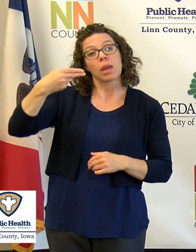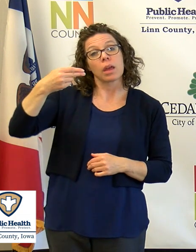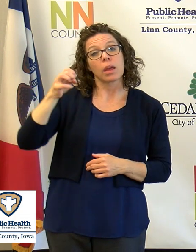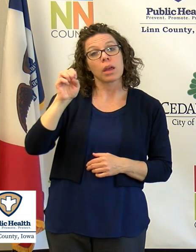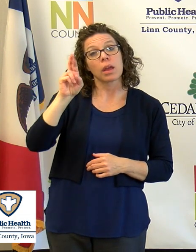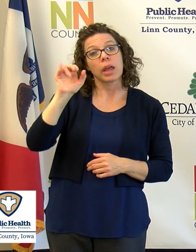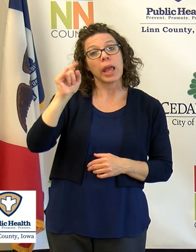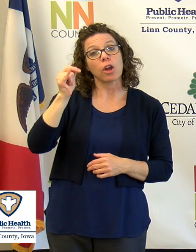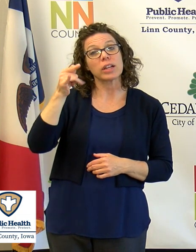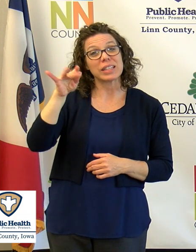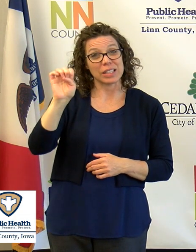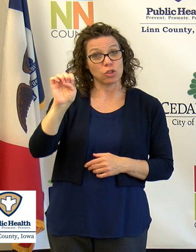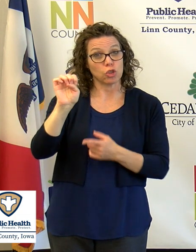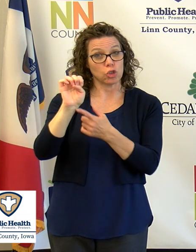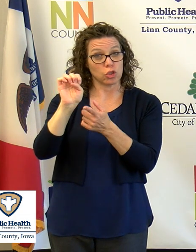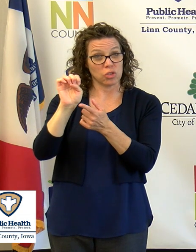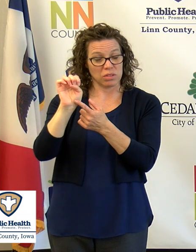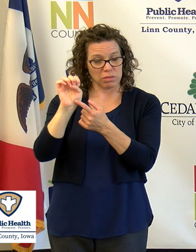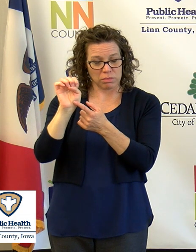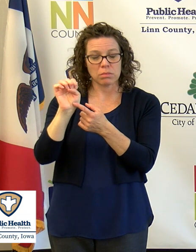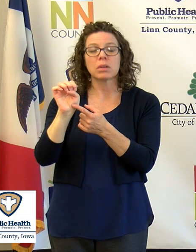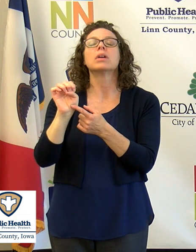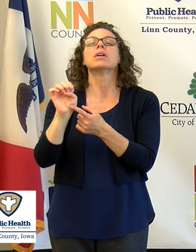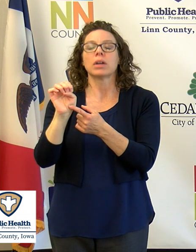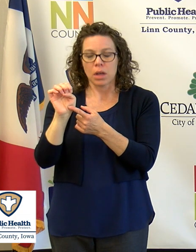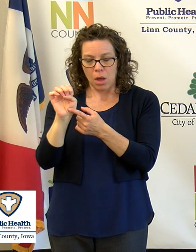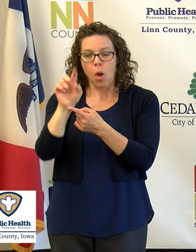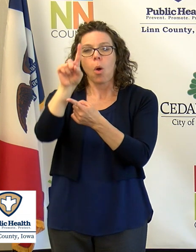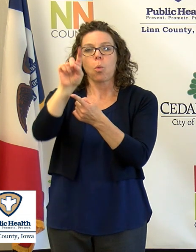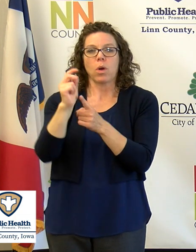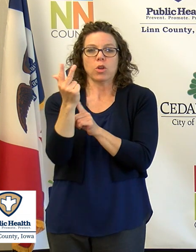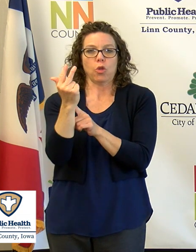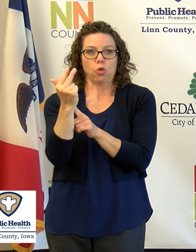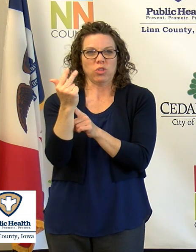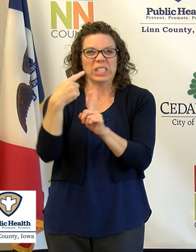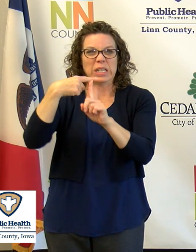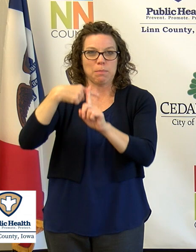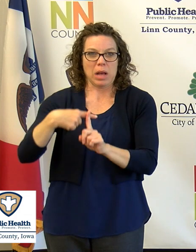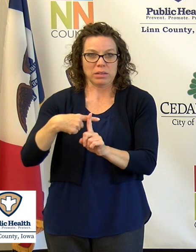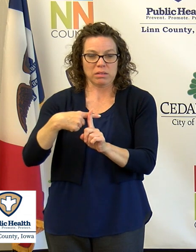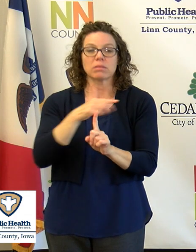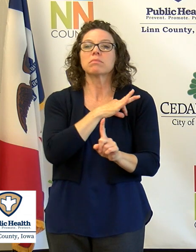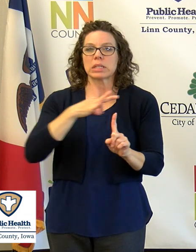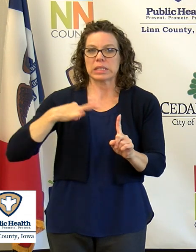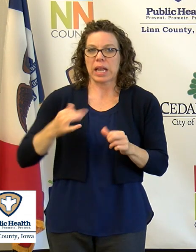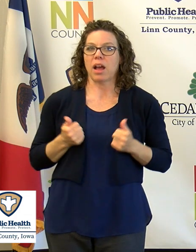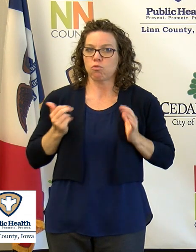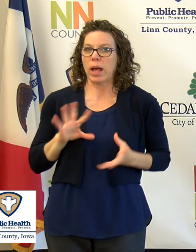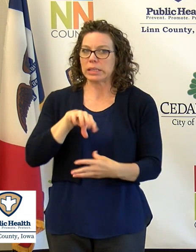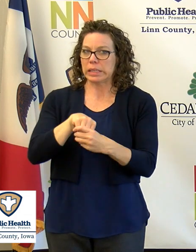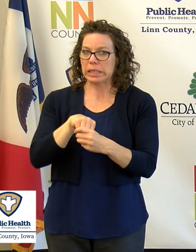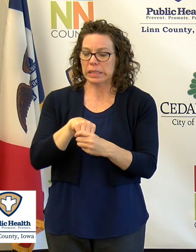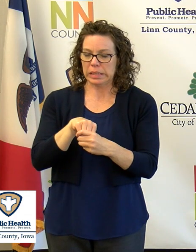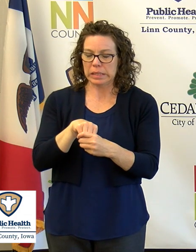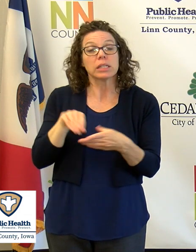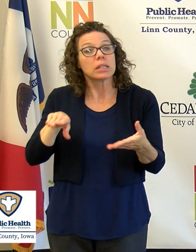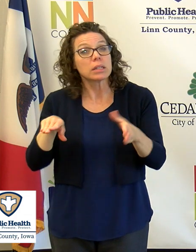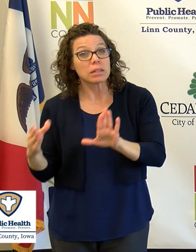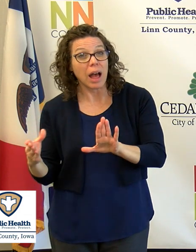113 staff and residents have tested positive. 24 residents have died